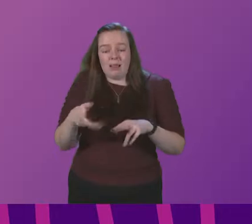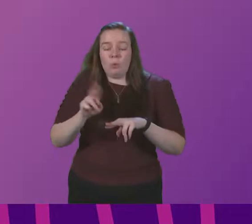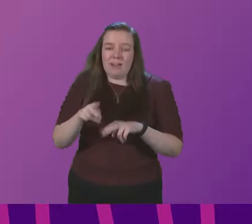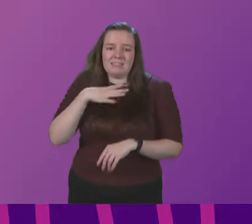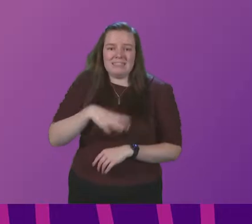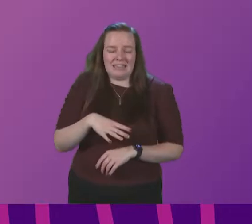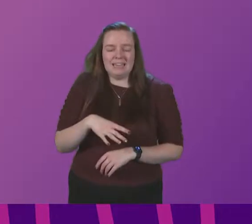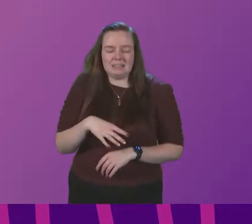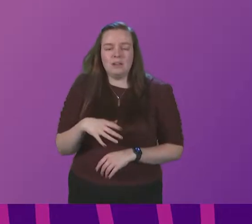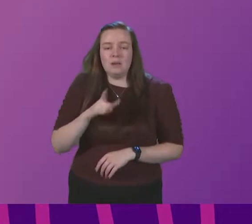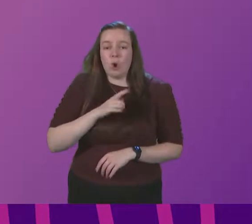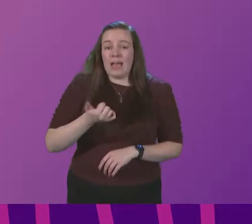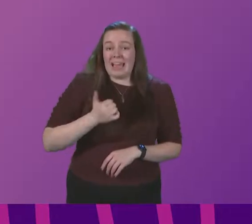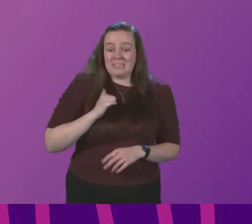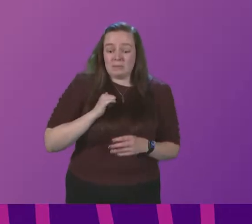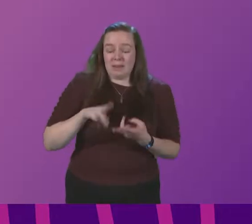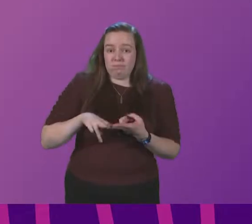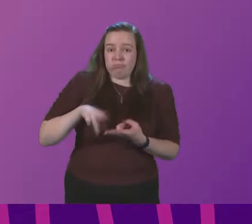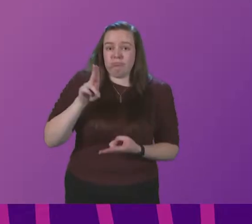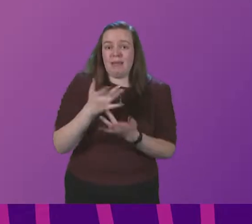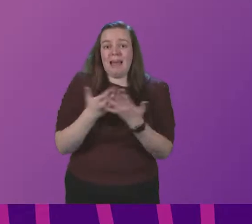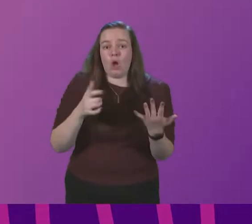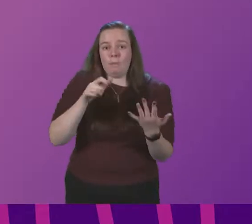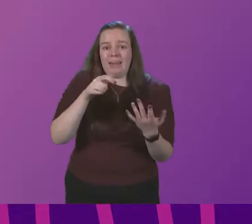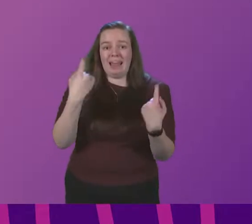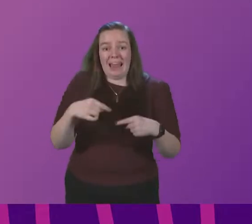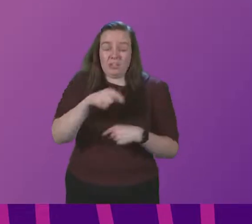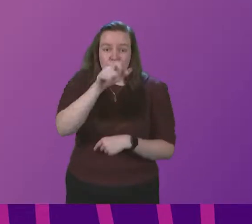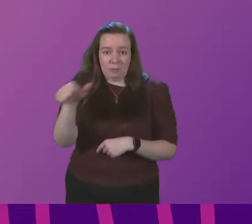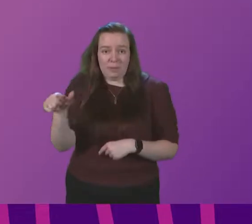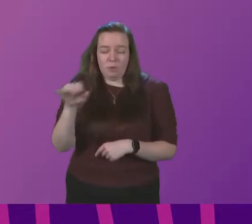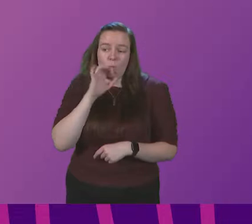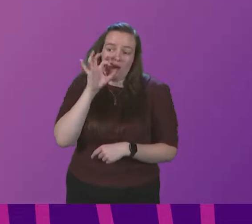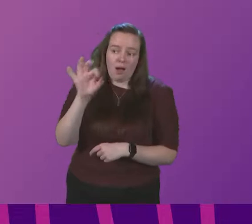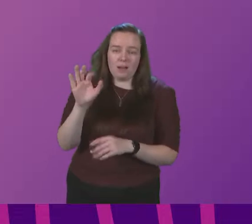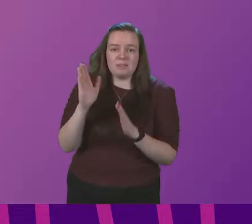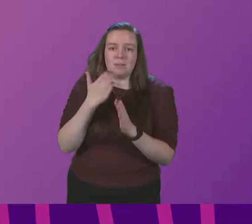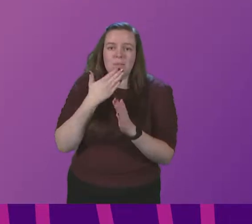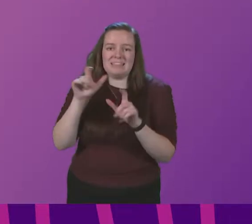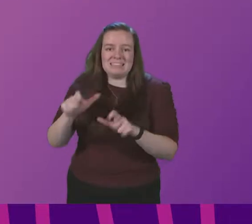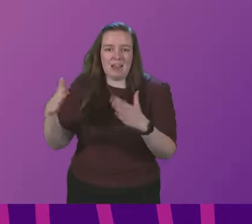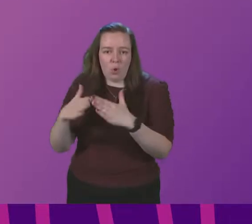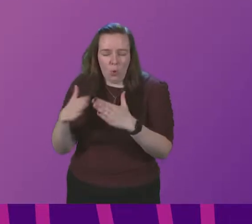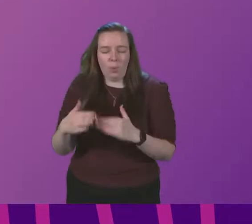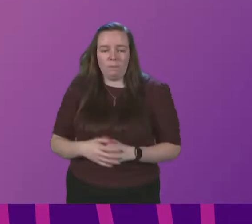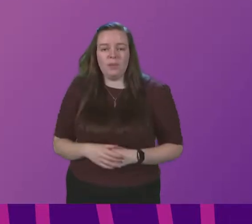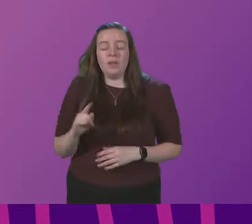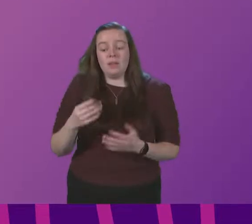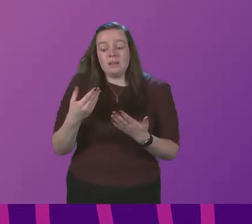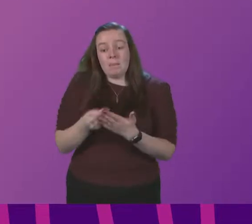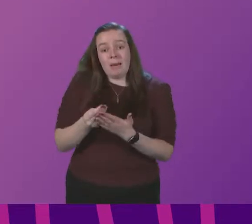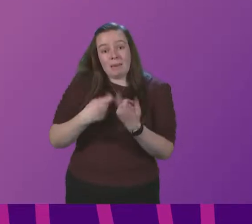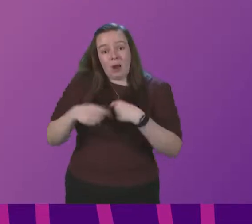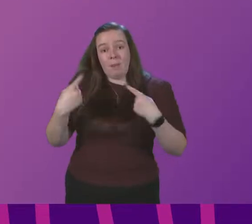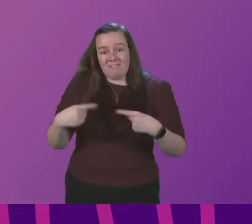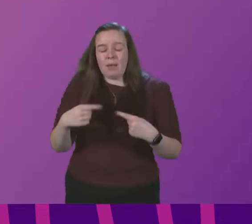it, given the expected increase in the number of eligible people who will be asked to isolate. Making this money available will involve